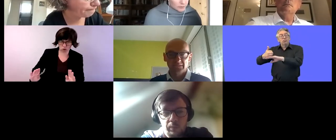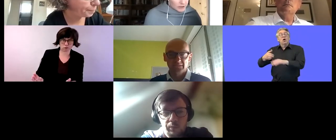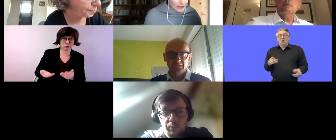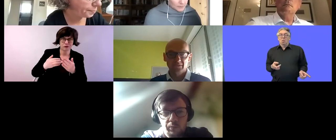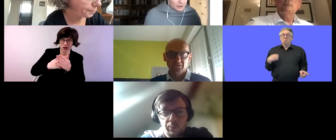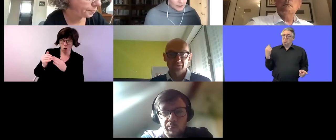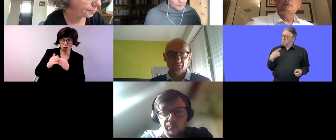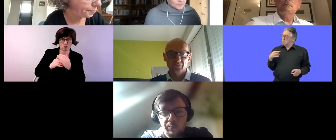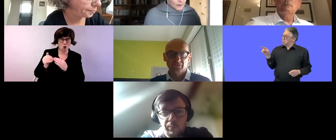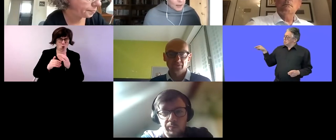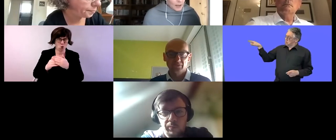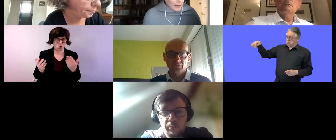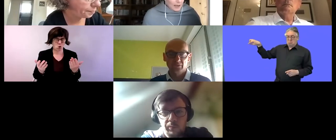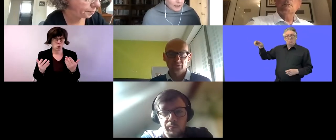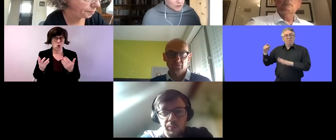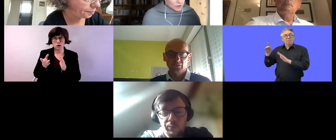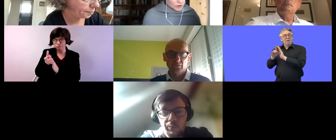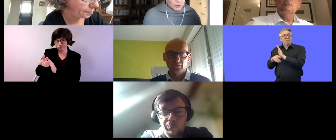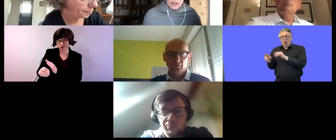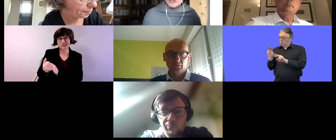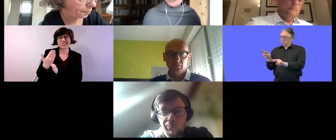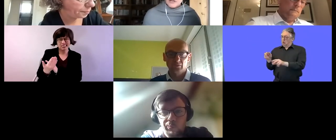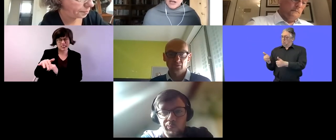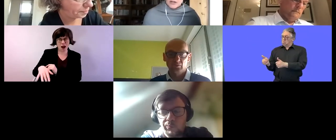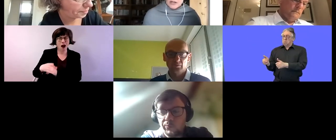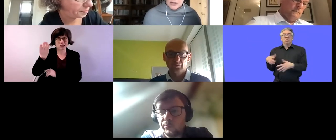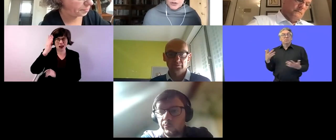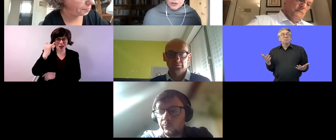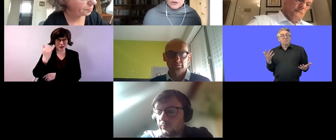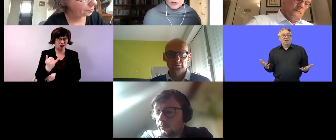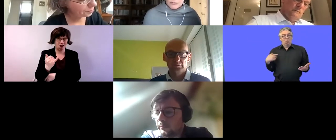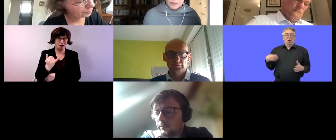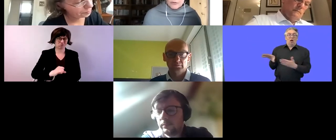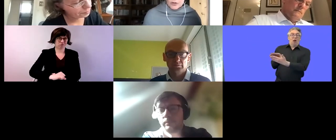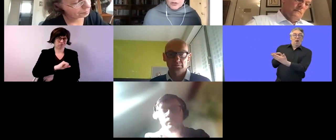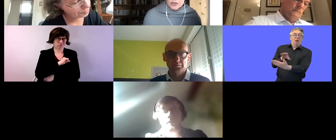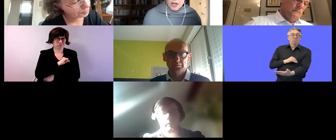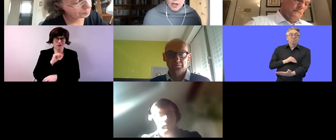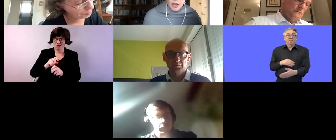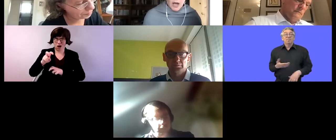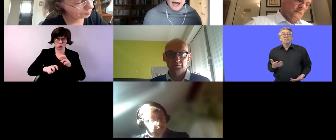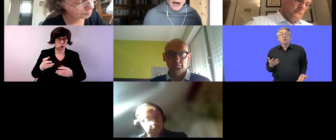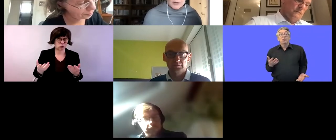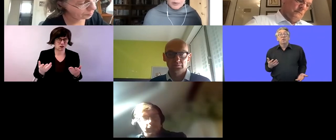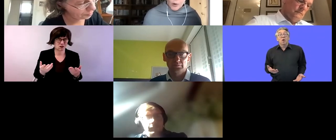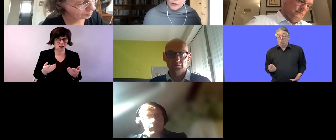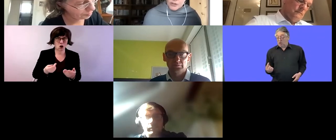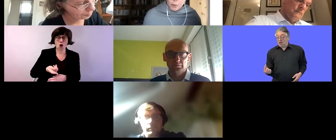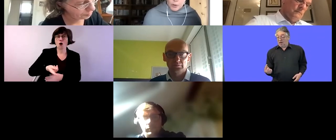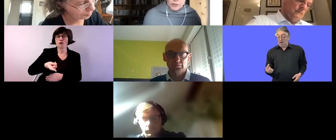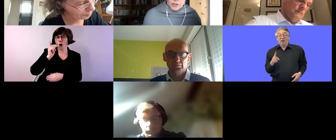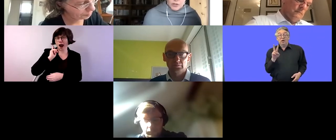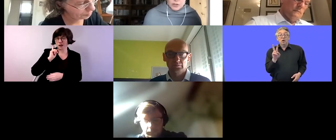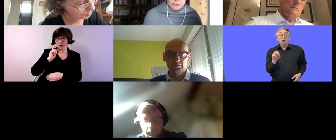to to be tapped there and just at the end of the last year the government funded uh an employer